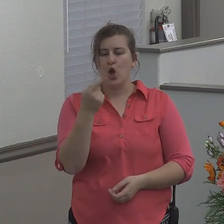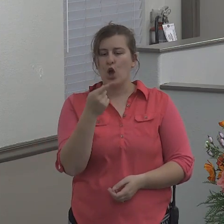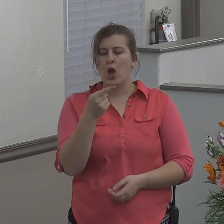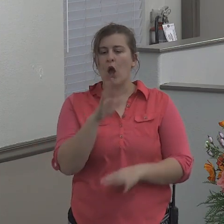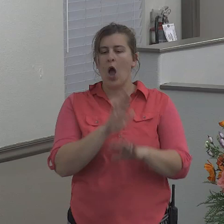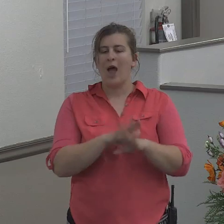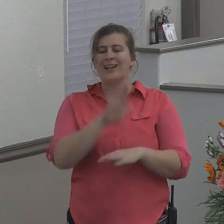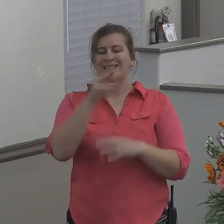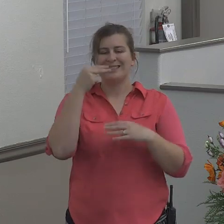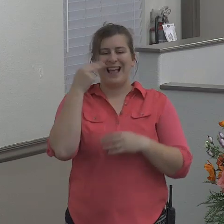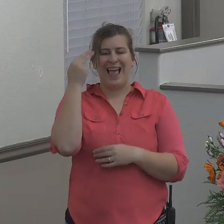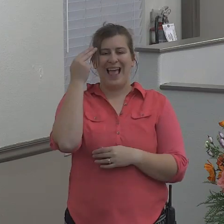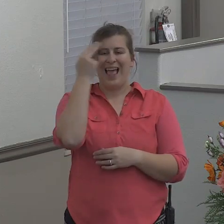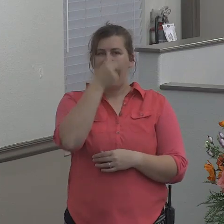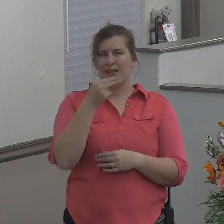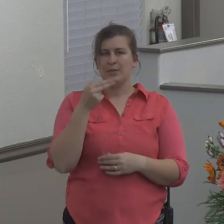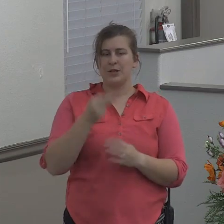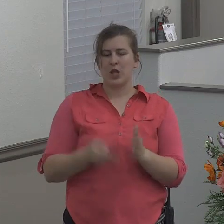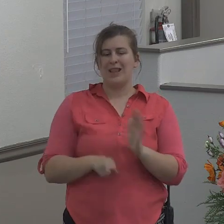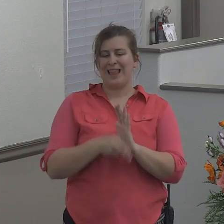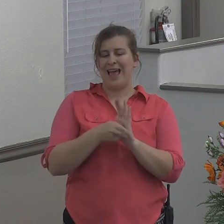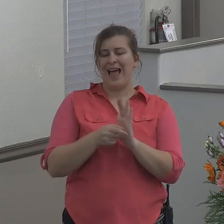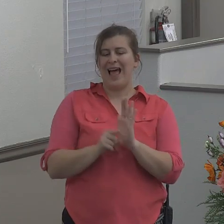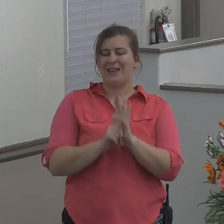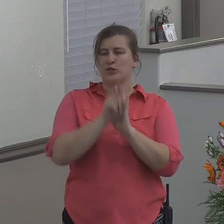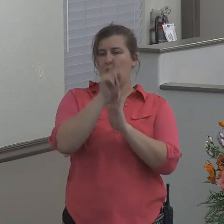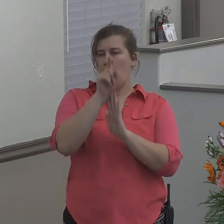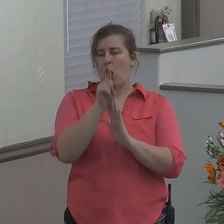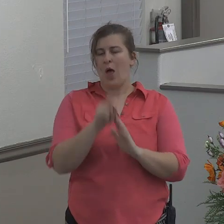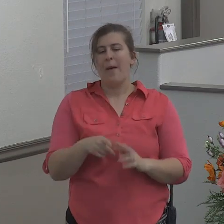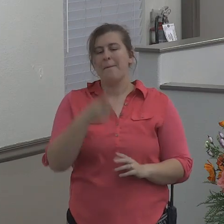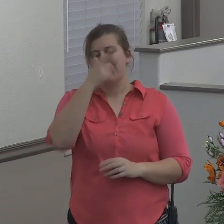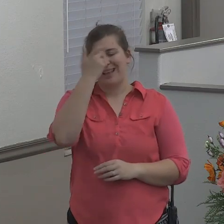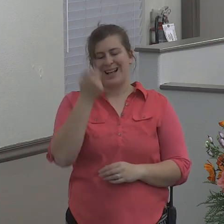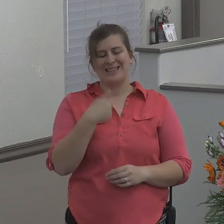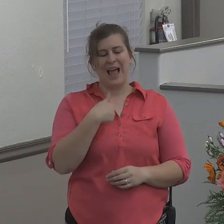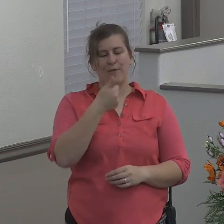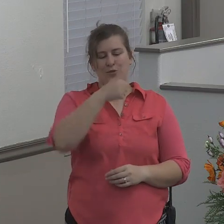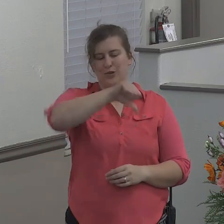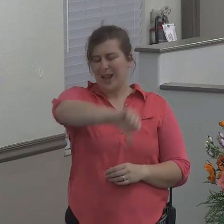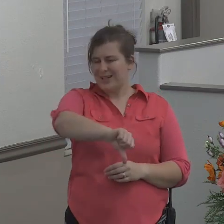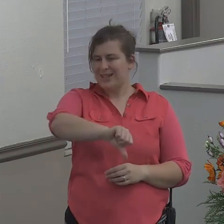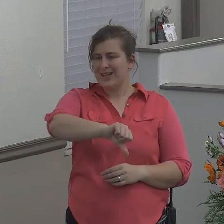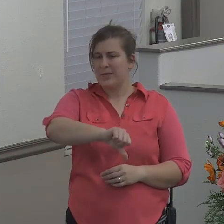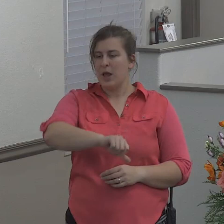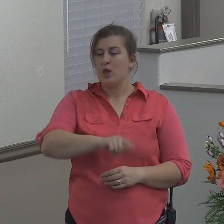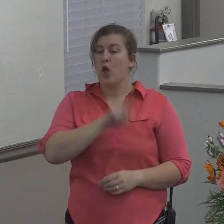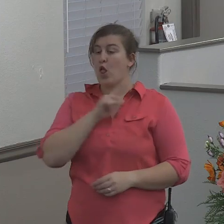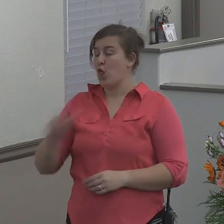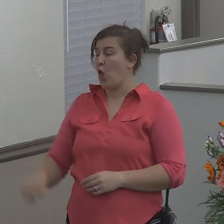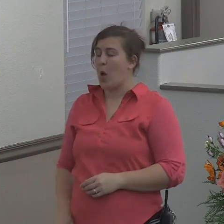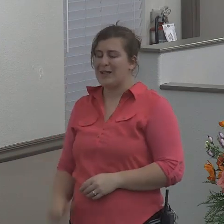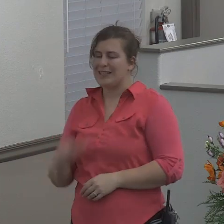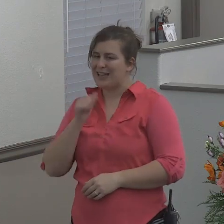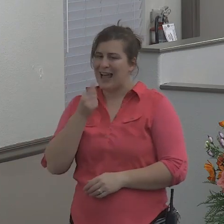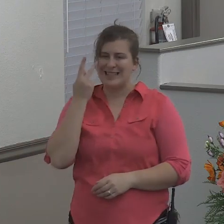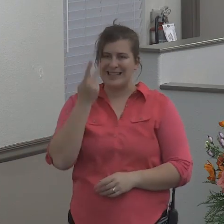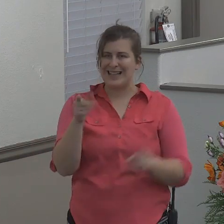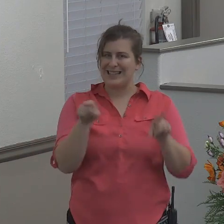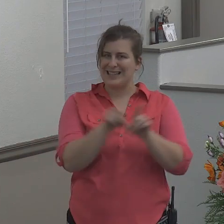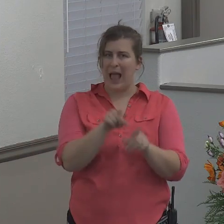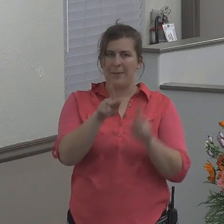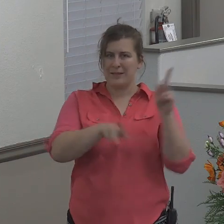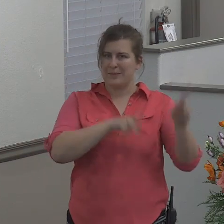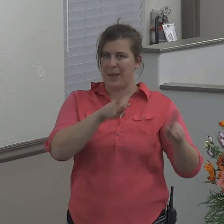the height of his stature because I have refused him for the Lord seeth not as man seeth for man